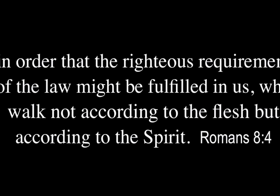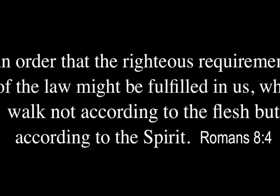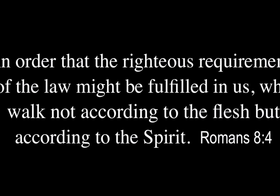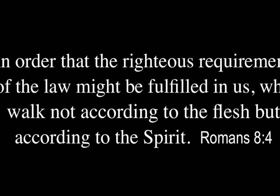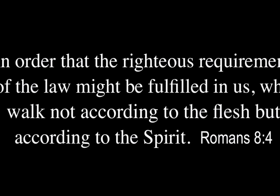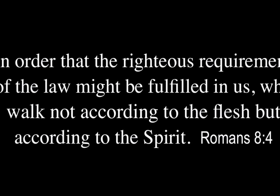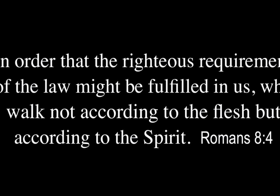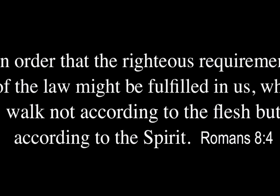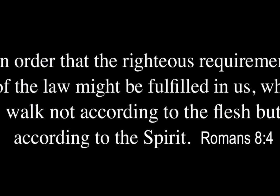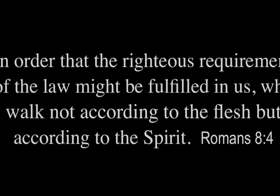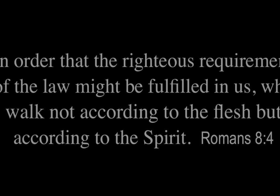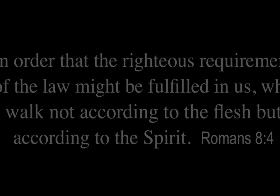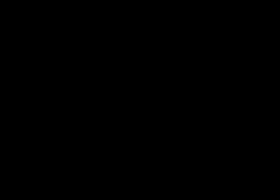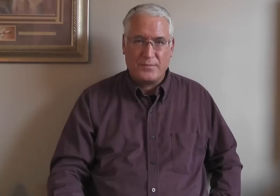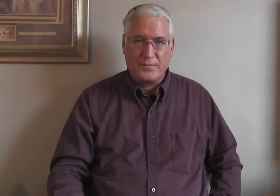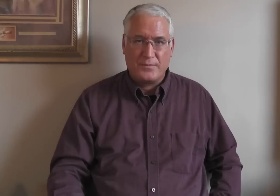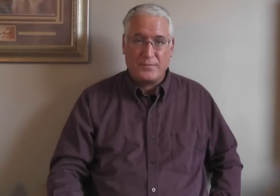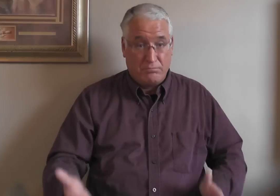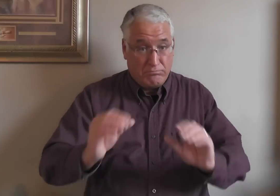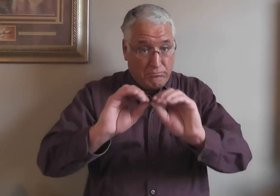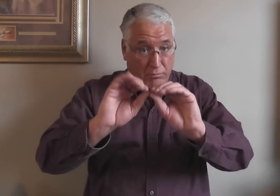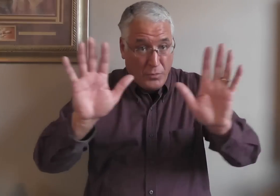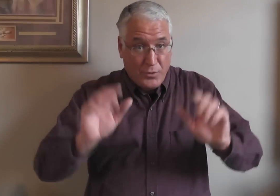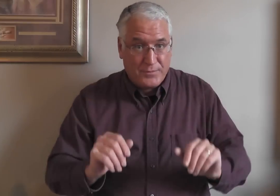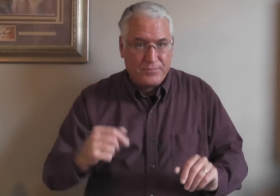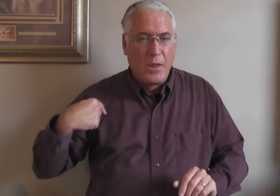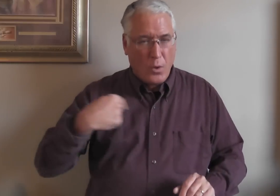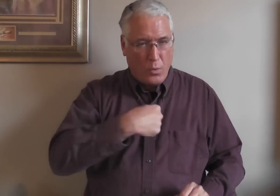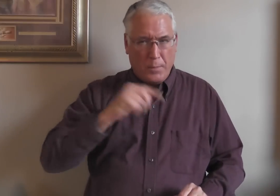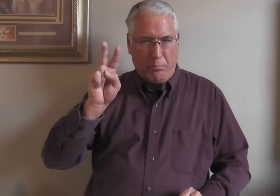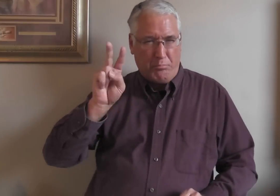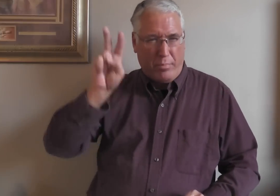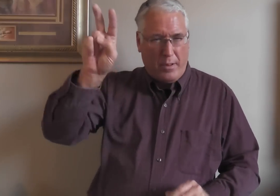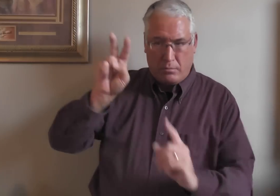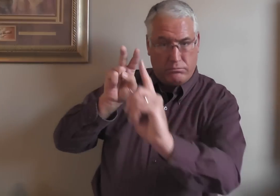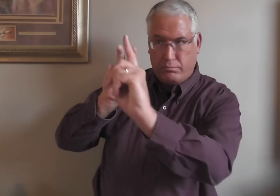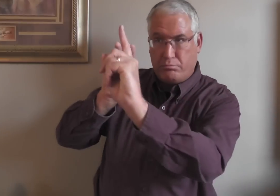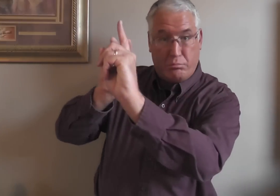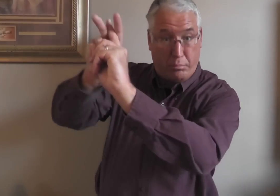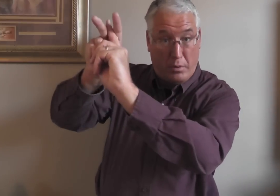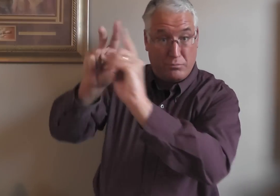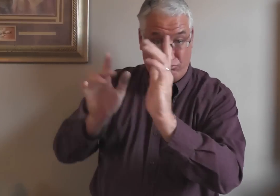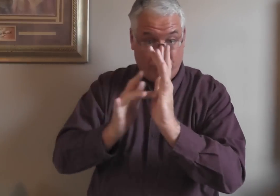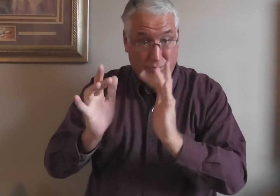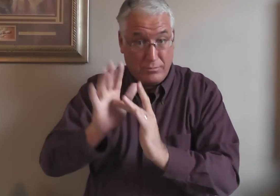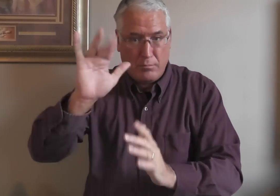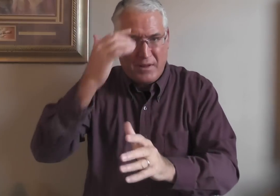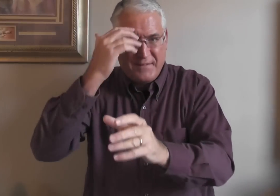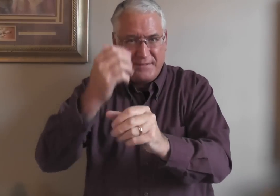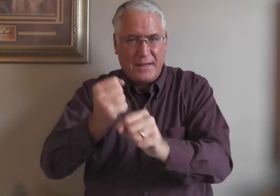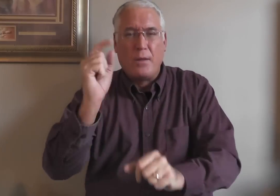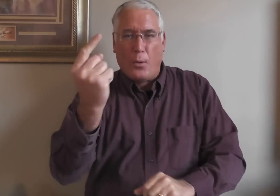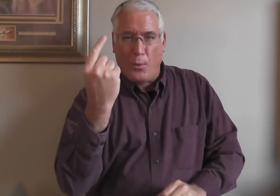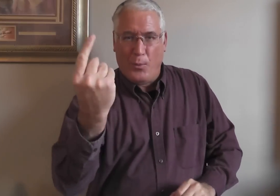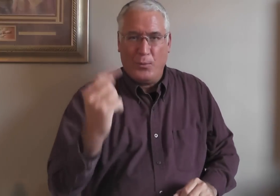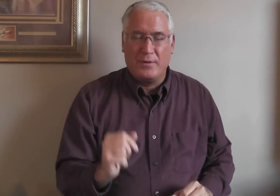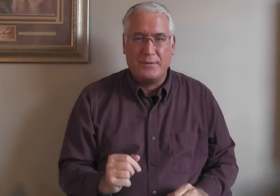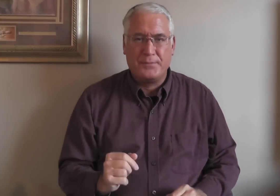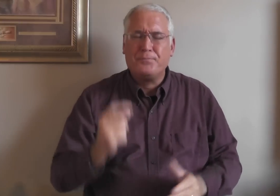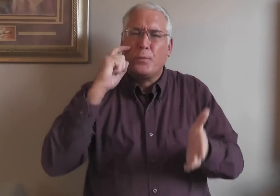according to the Spirit. Scripture makes it clear that we need to plug into Jesus by faith alone.